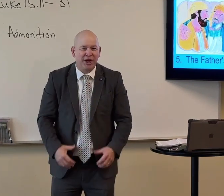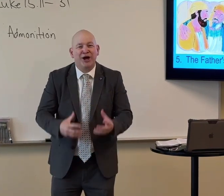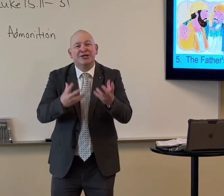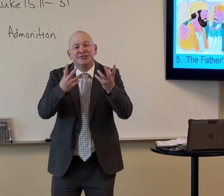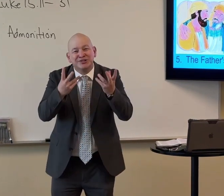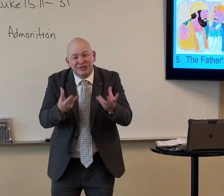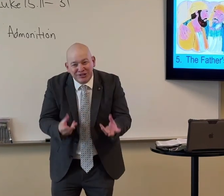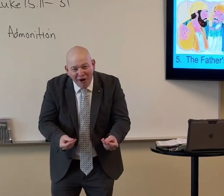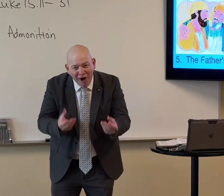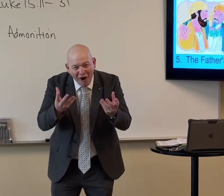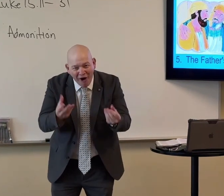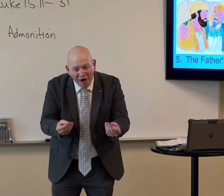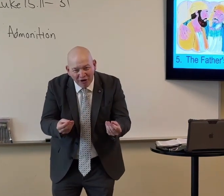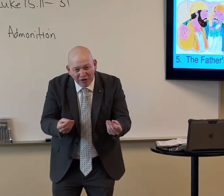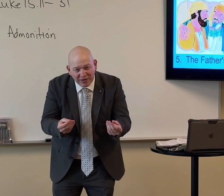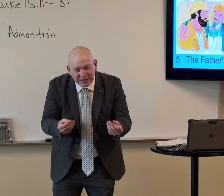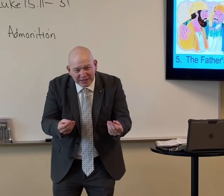You know, tender,